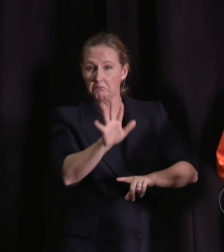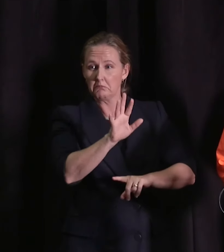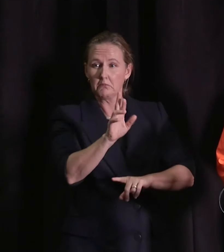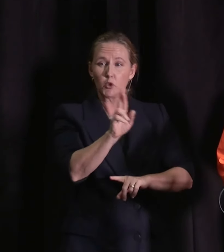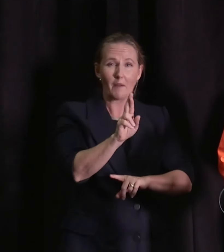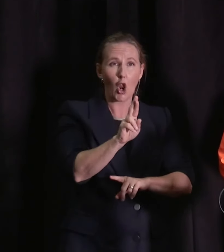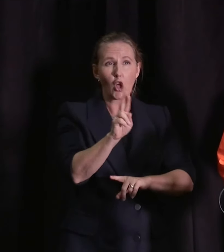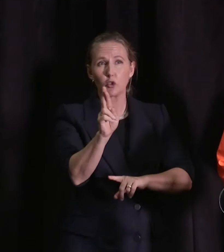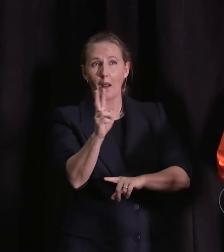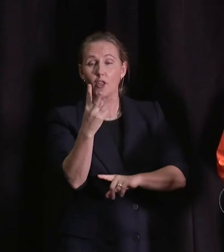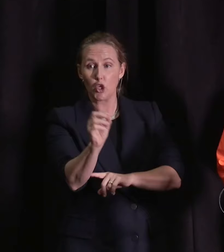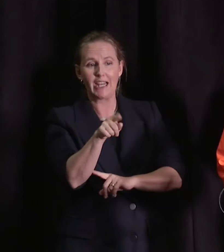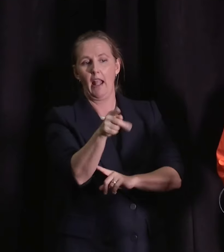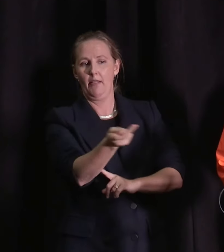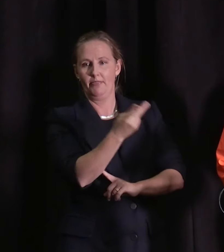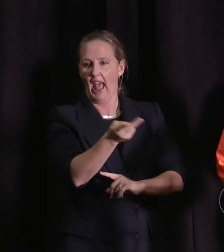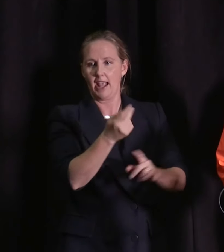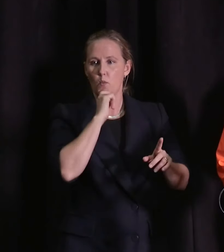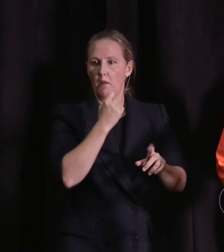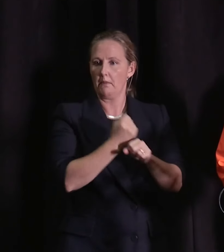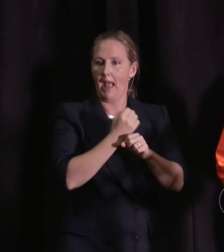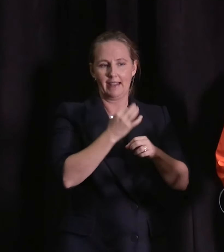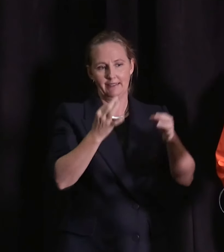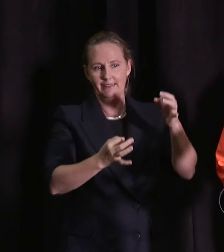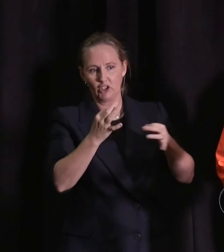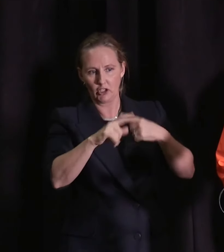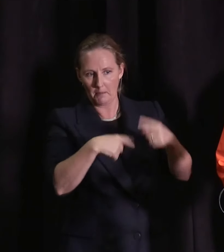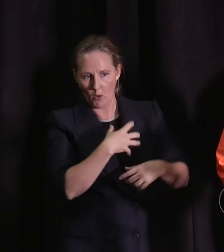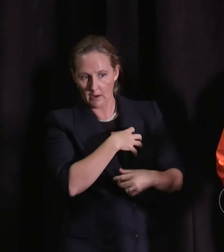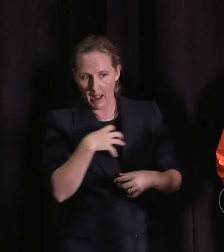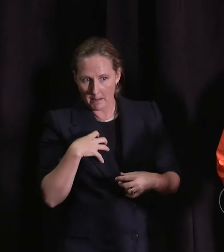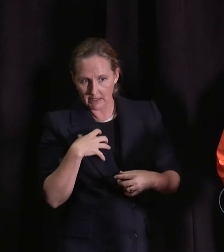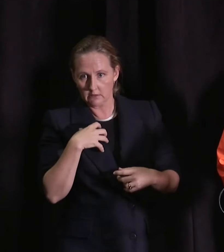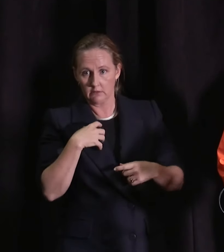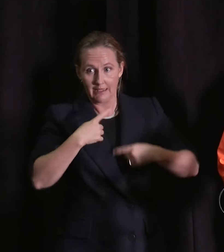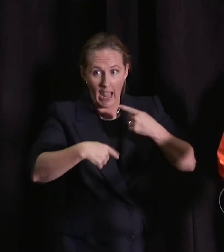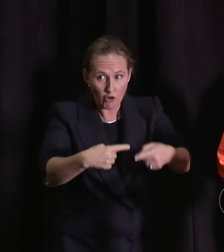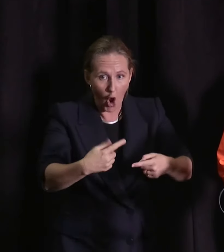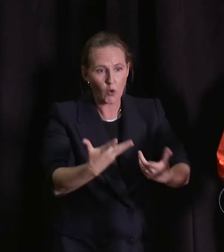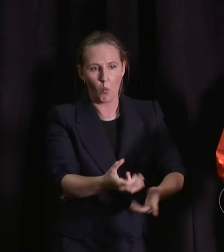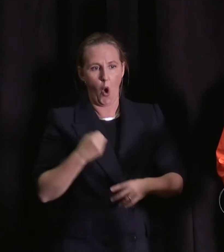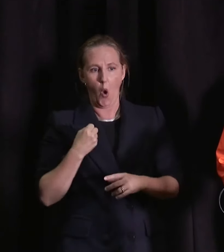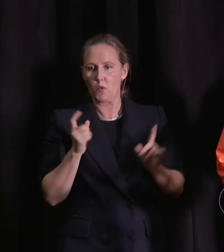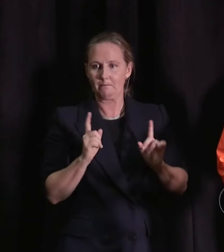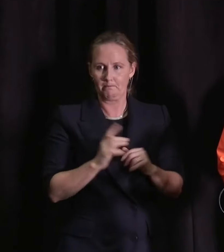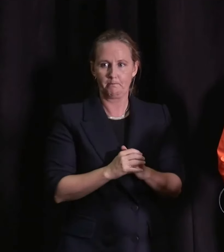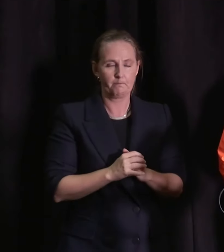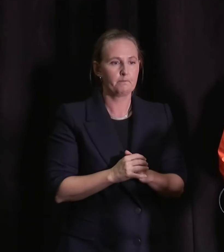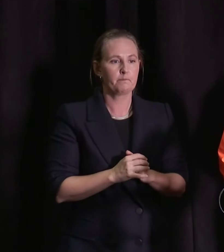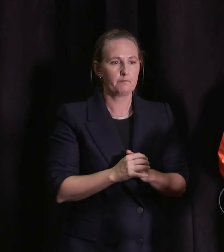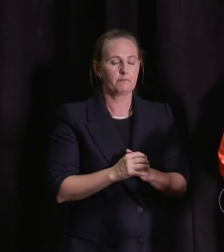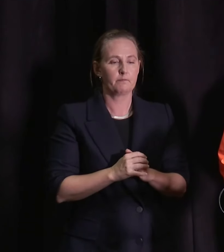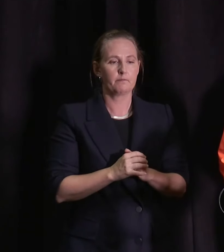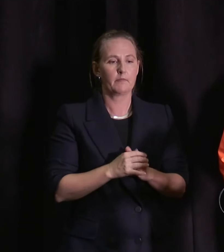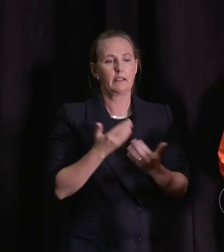half past 12, and then they'll be able to communicate the decision around Parliament's, the effect this weather is going to have on Parliament's sitting